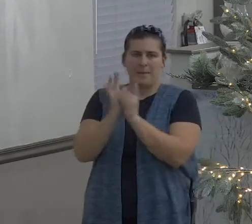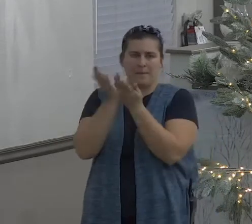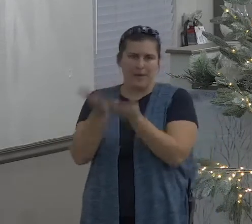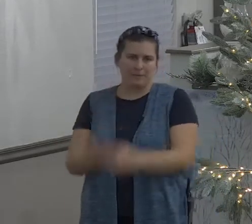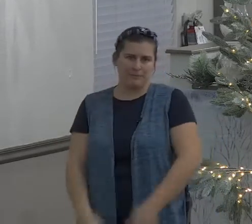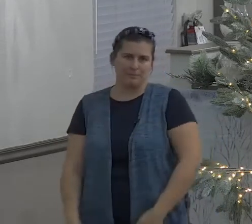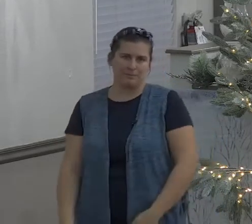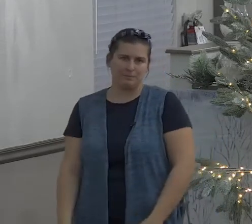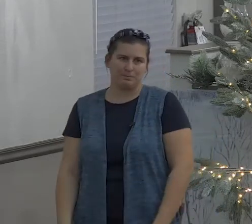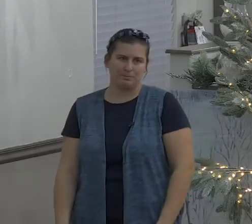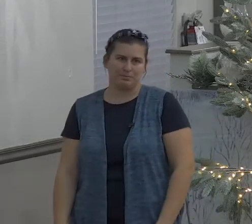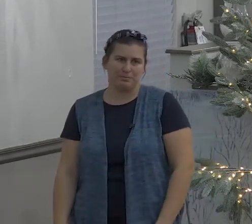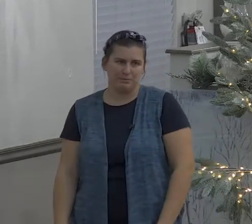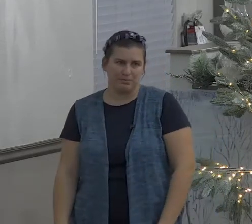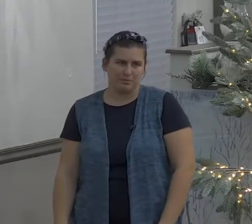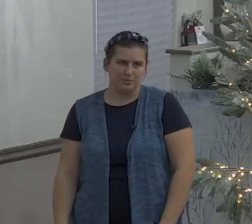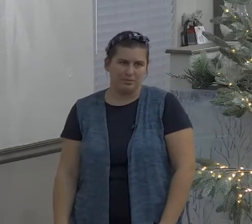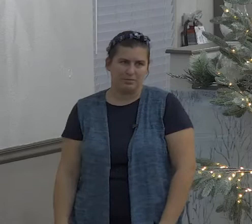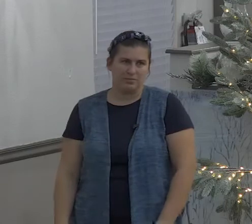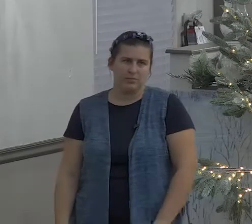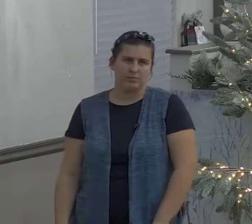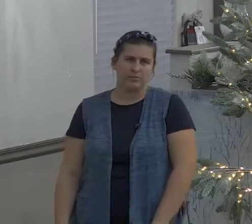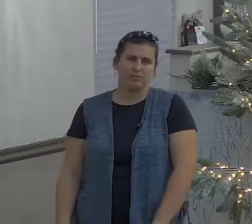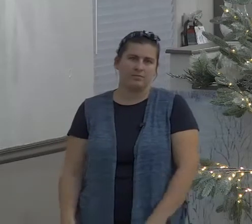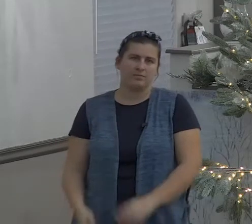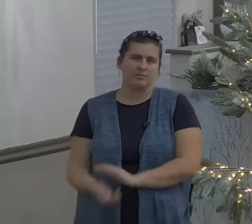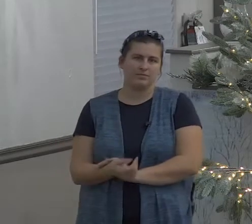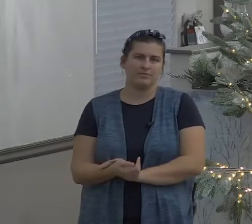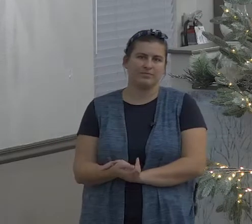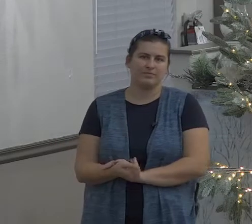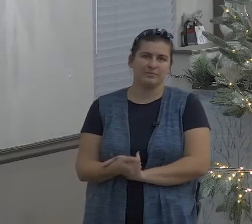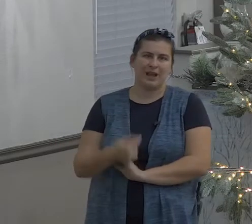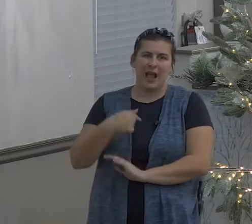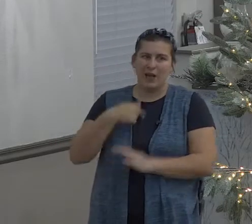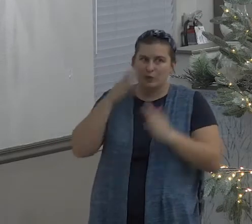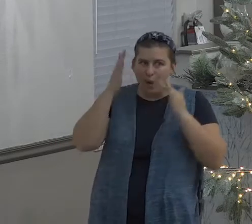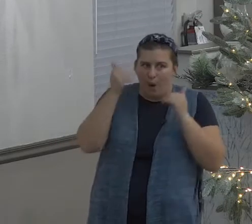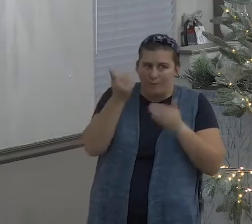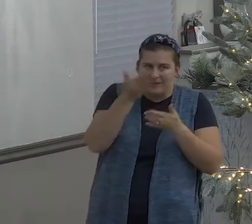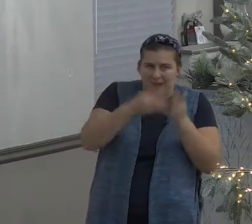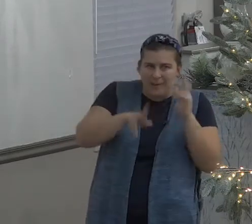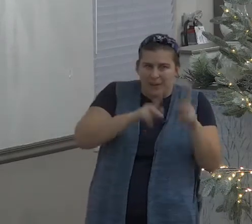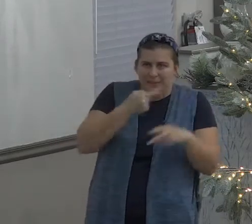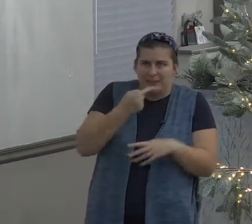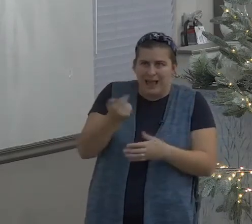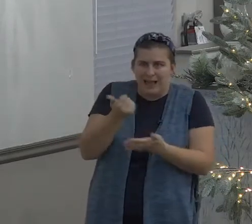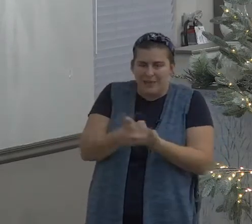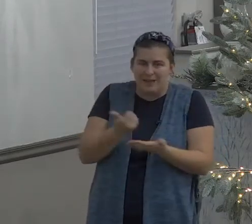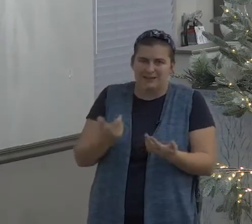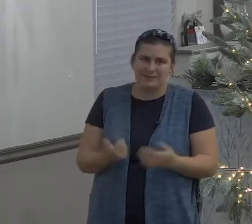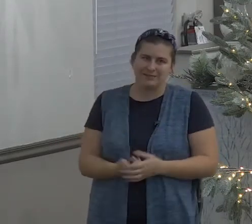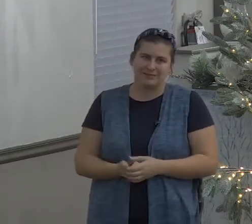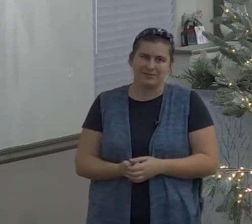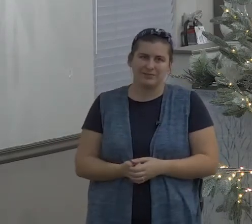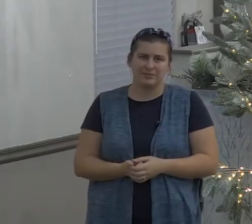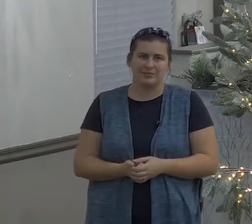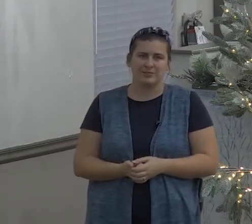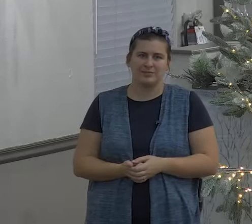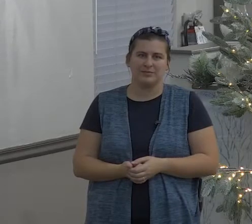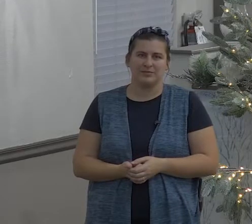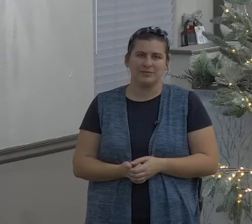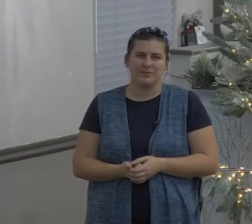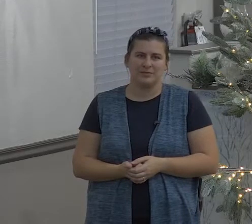come out of people's mouth is because they're either lost or they're immature Christians and do not know their Bible